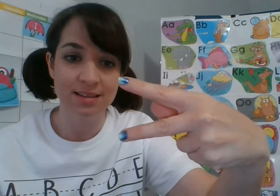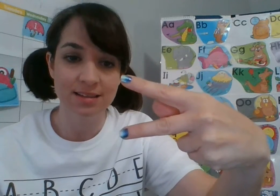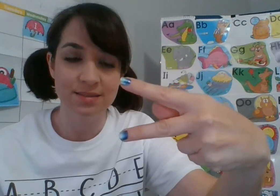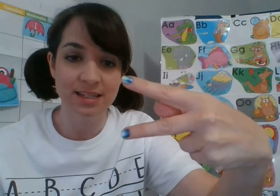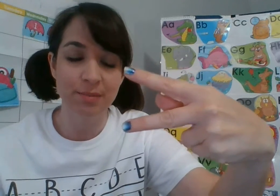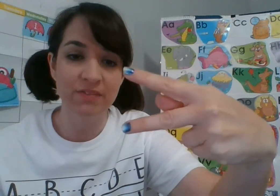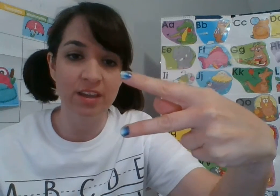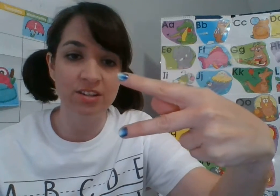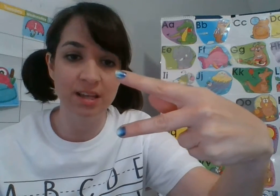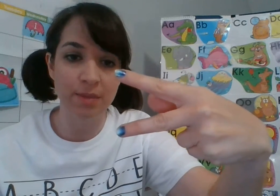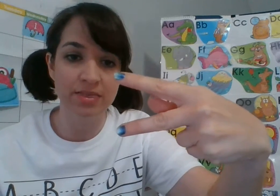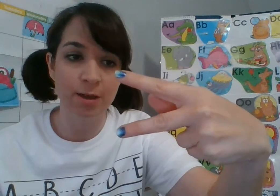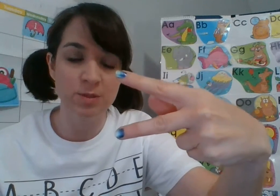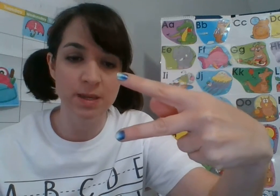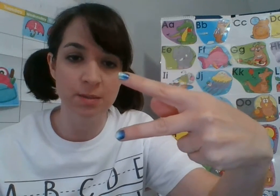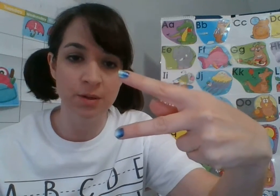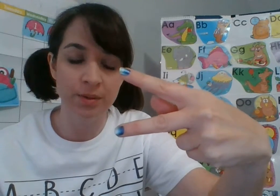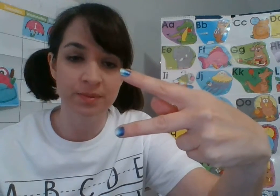stick my fingers out, my thumb's peekabooing.